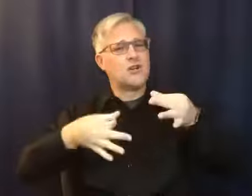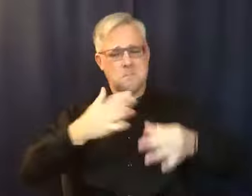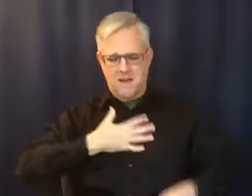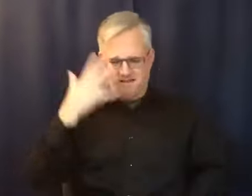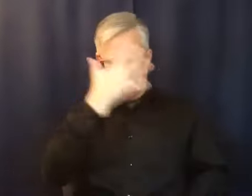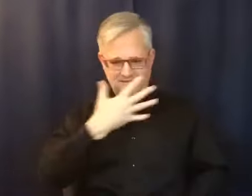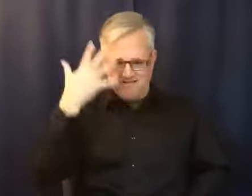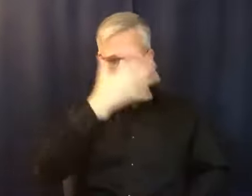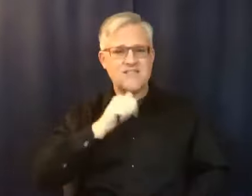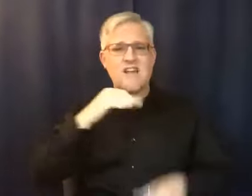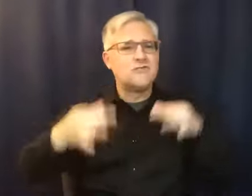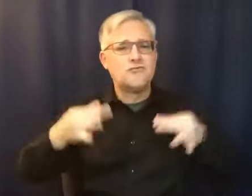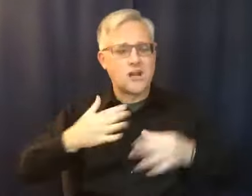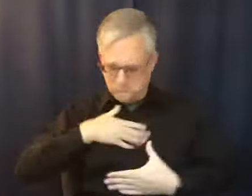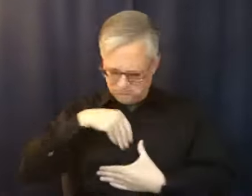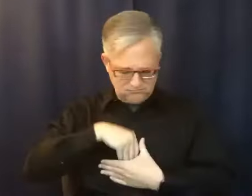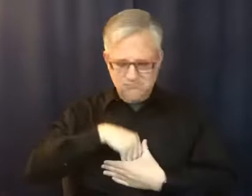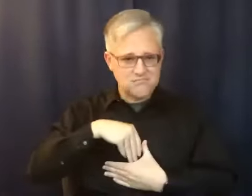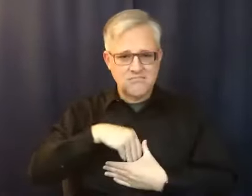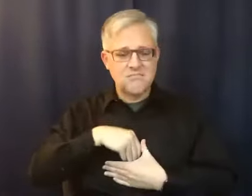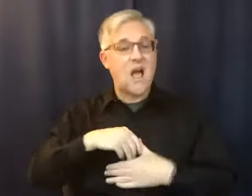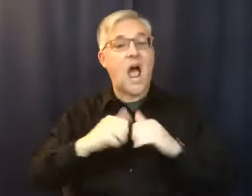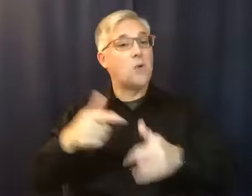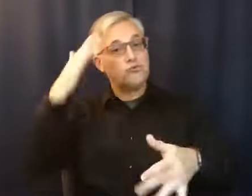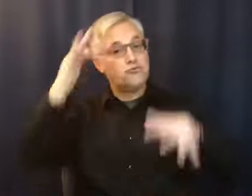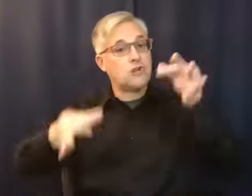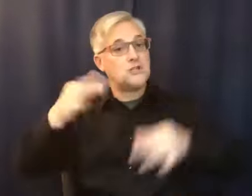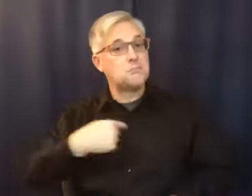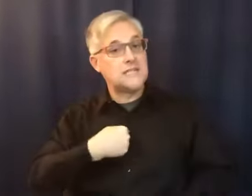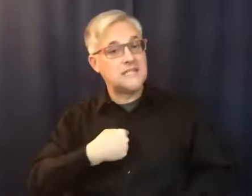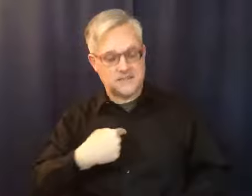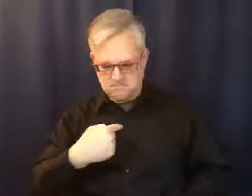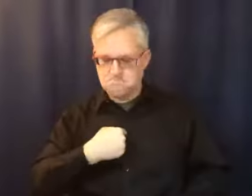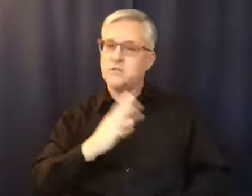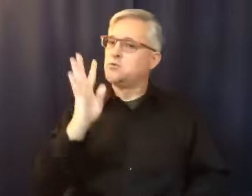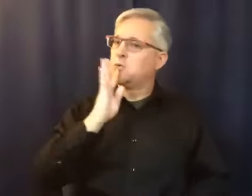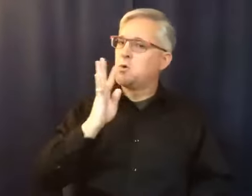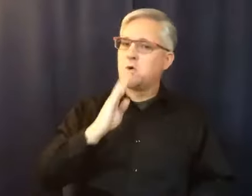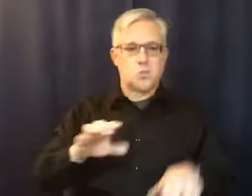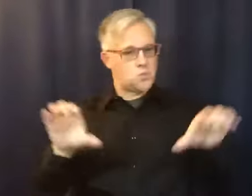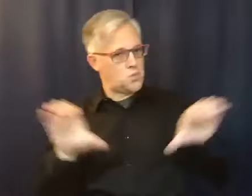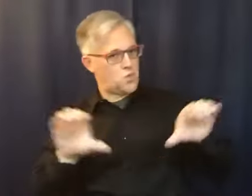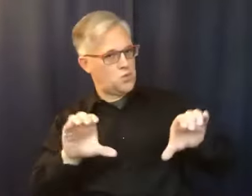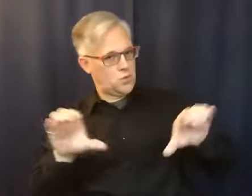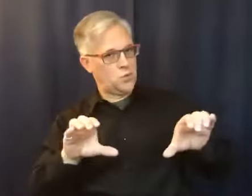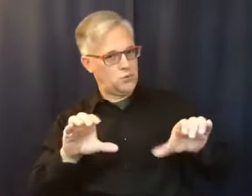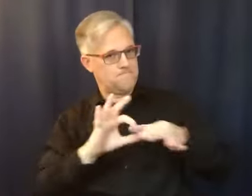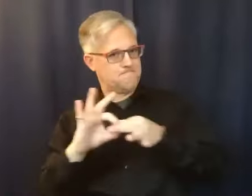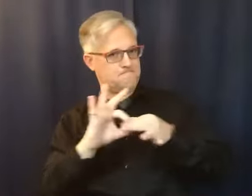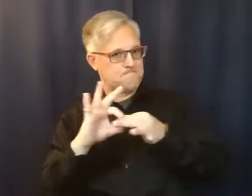They judge me by me walking the walk and talking the talk and trusting God. They know what my story is. And they know that